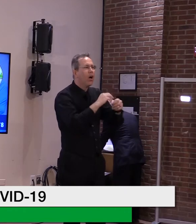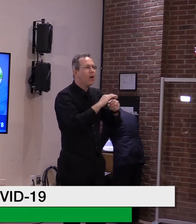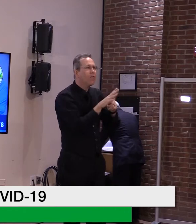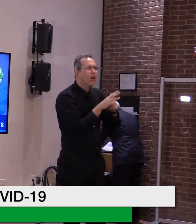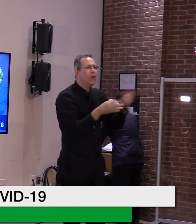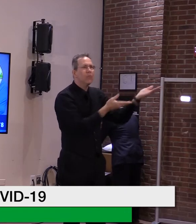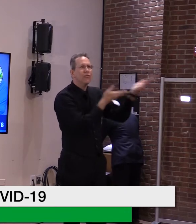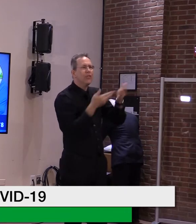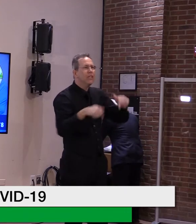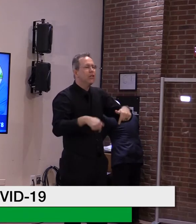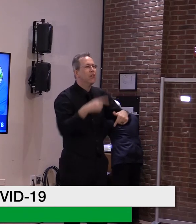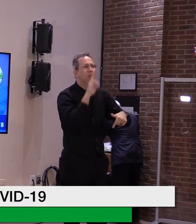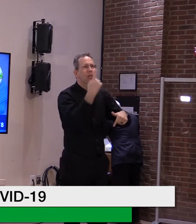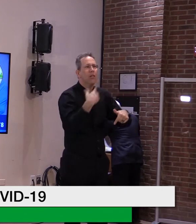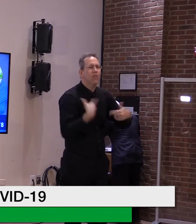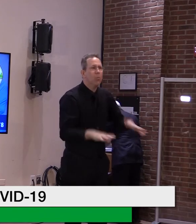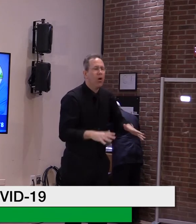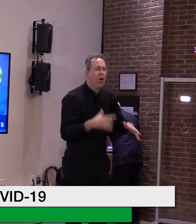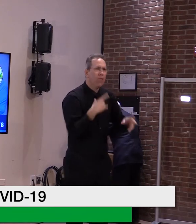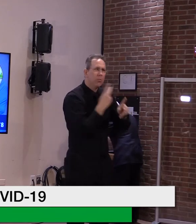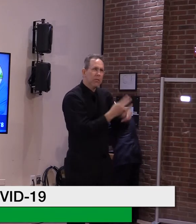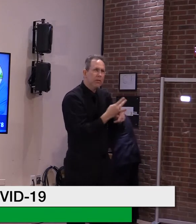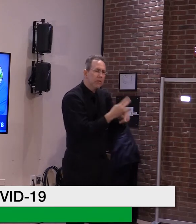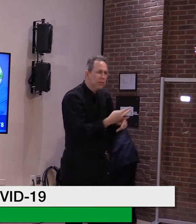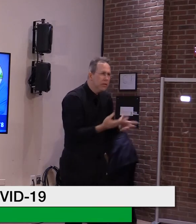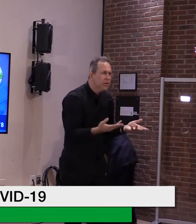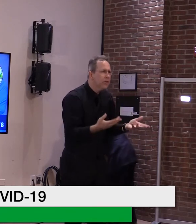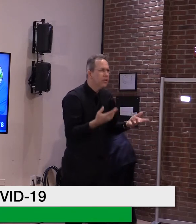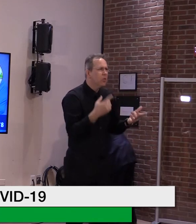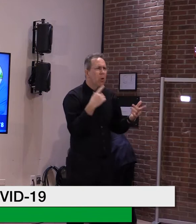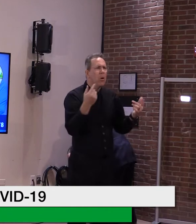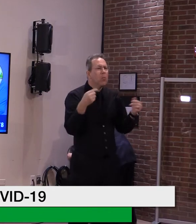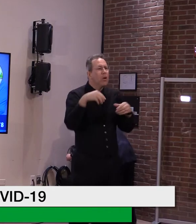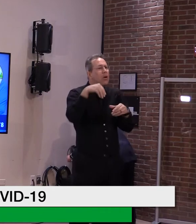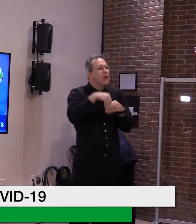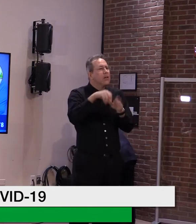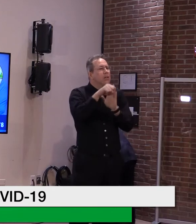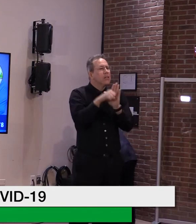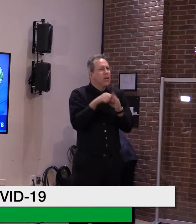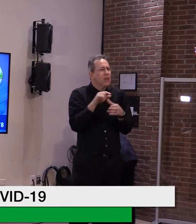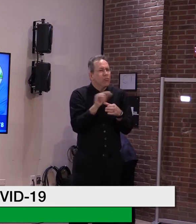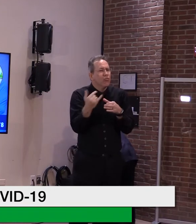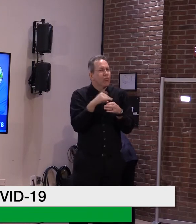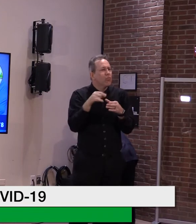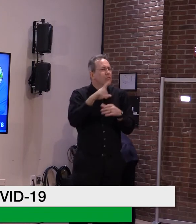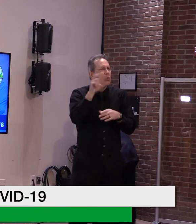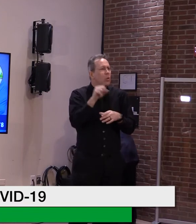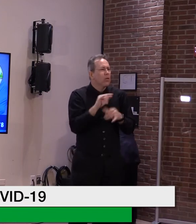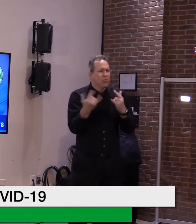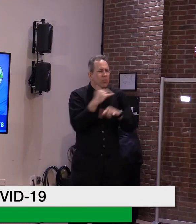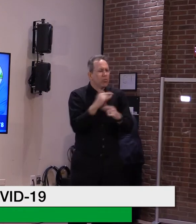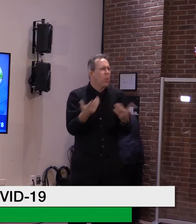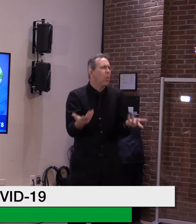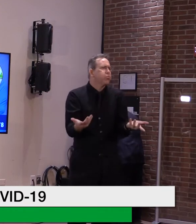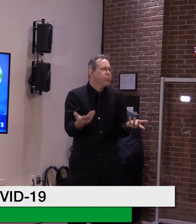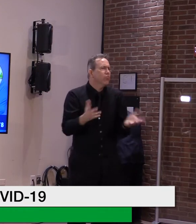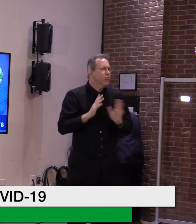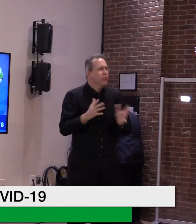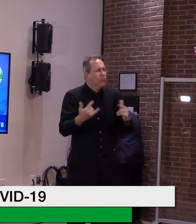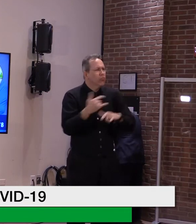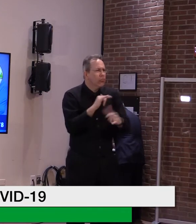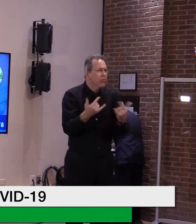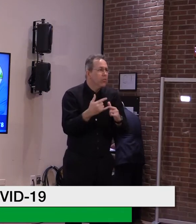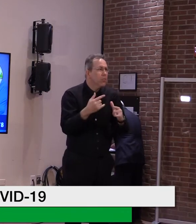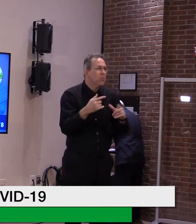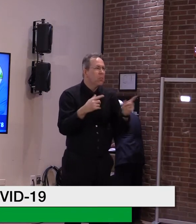Domestic travel is a whole different ballgame, obviously, as we know. So, and though they don't weigh in as much on it,